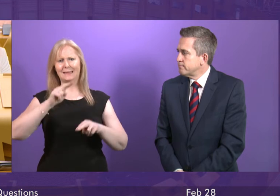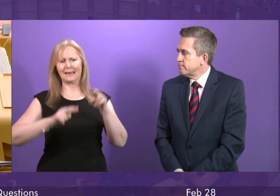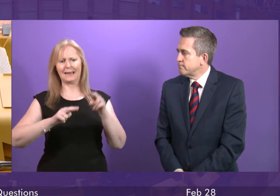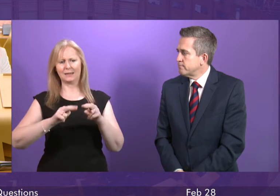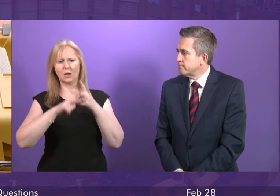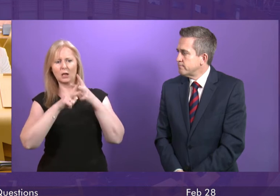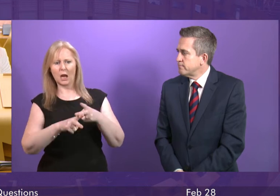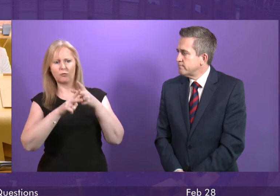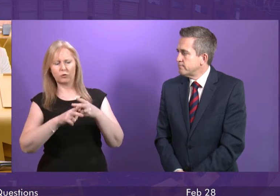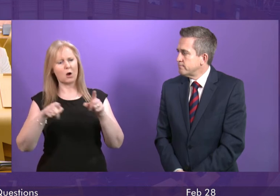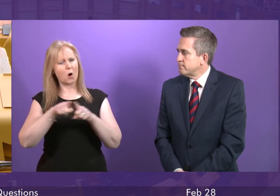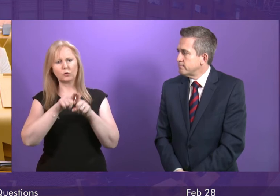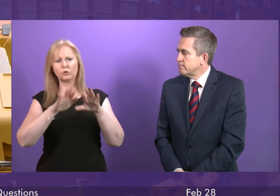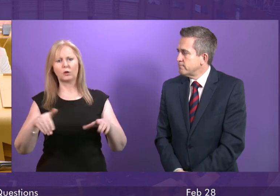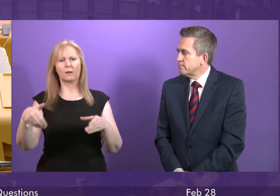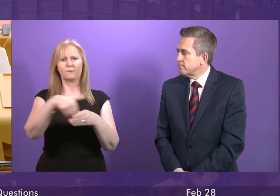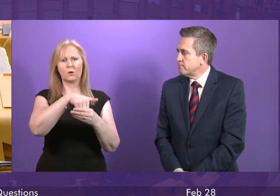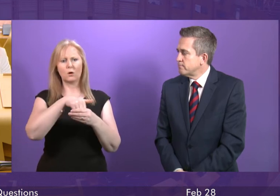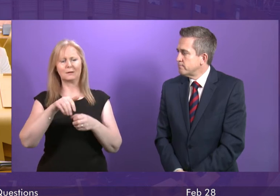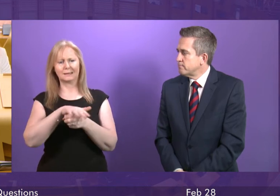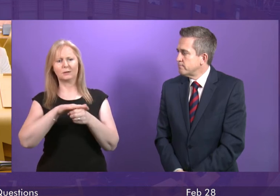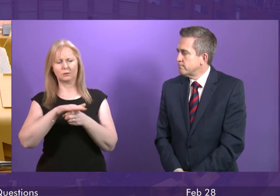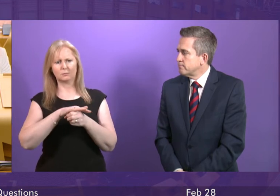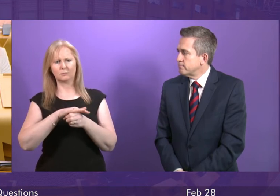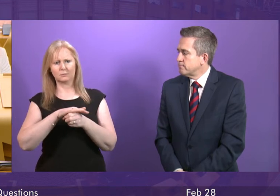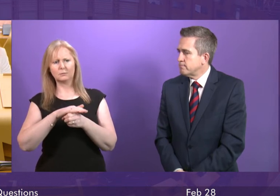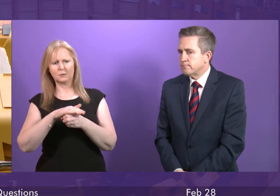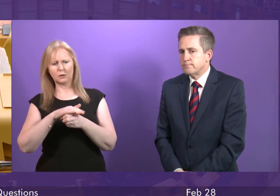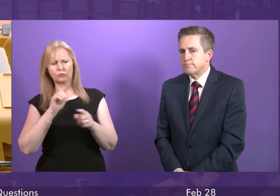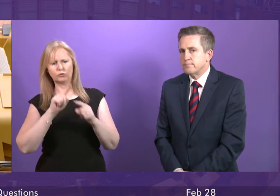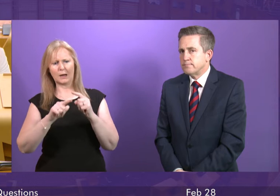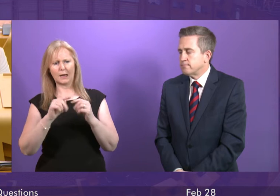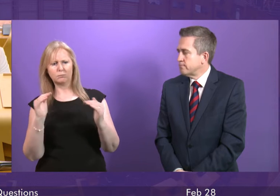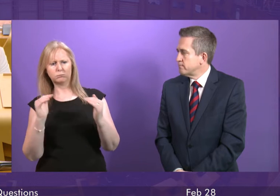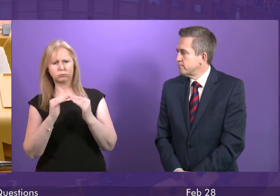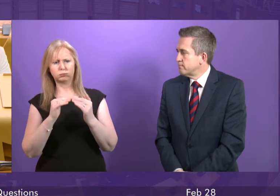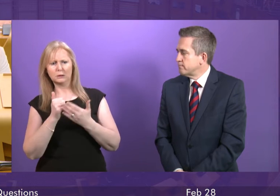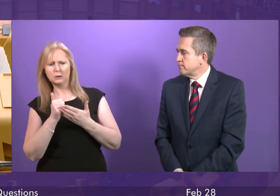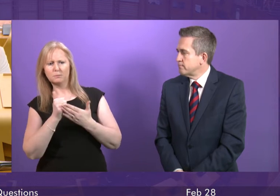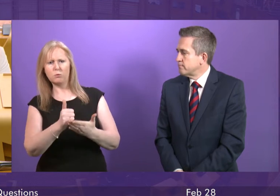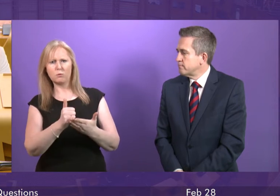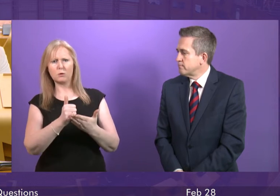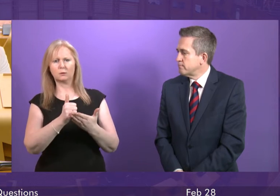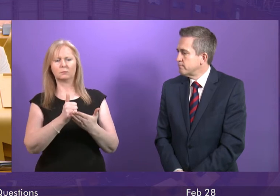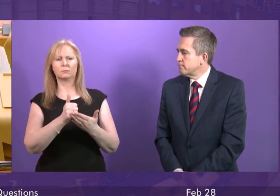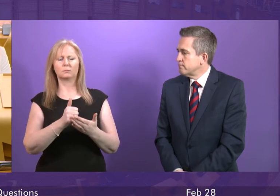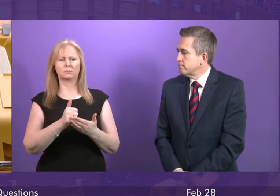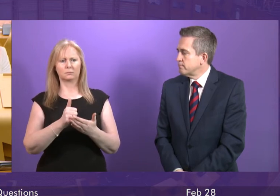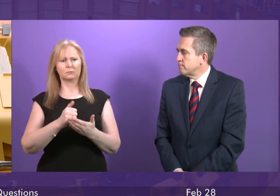and children in a situation such as this and to consider what support, financial or otherwise, is appropriate. The Scottish Government funds Citizens Advice